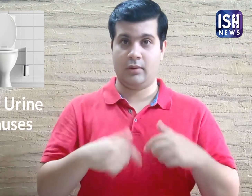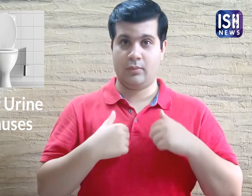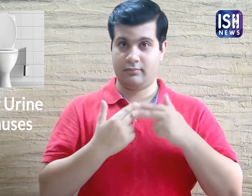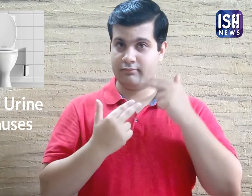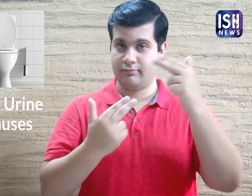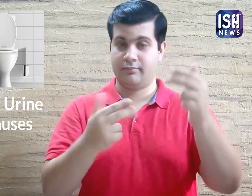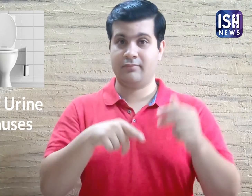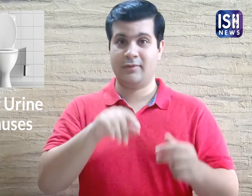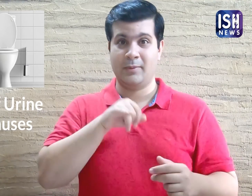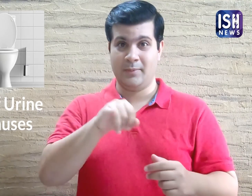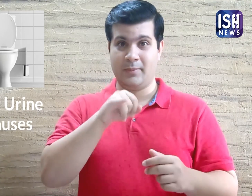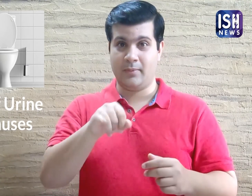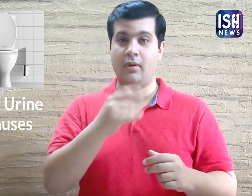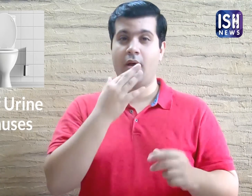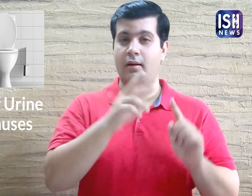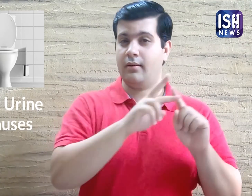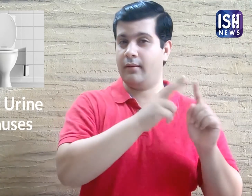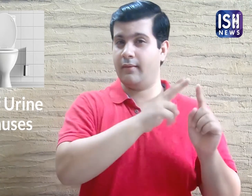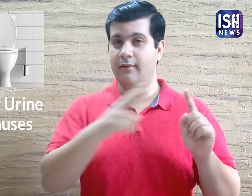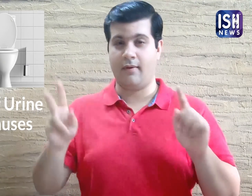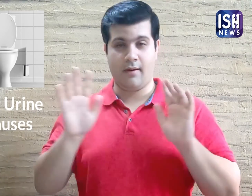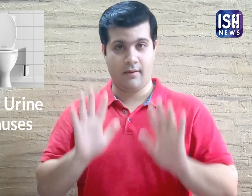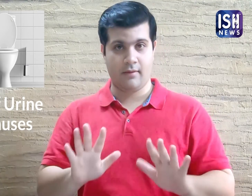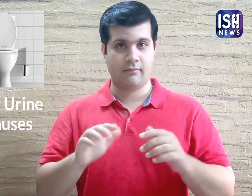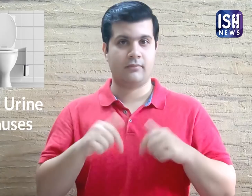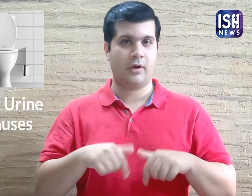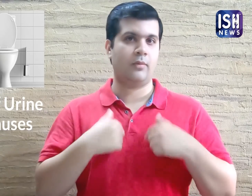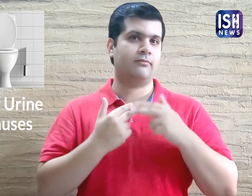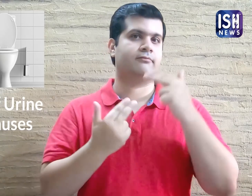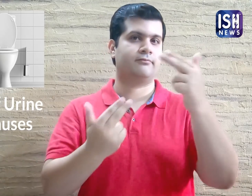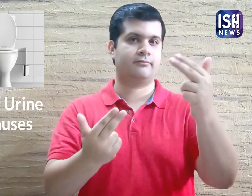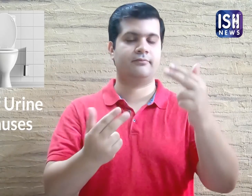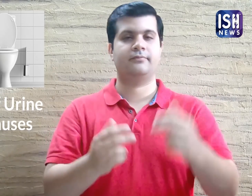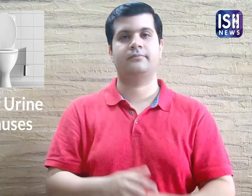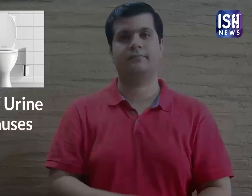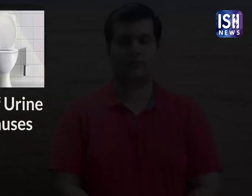Today let's see the different colours of the urine and what they mean. 4.